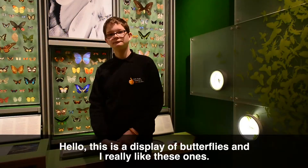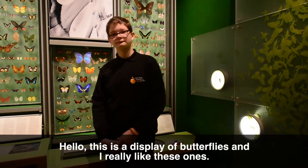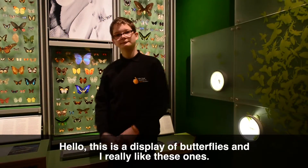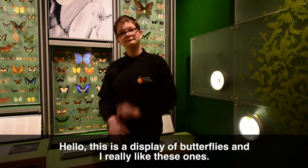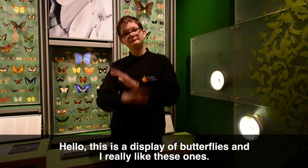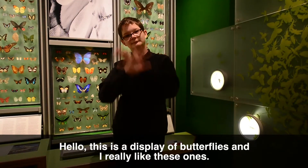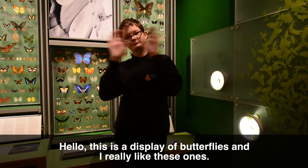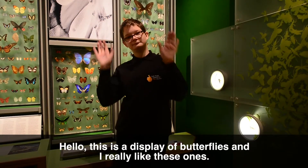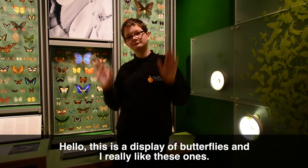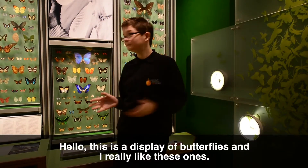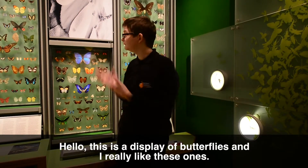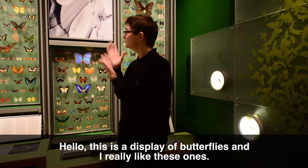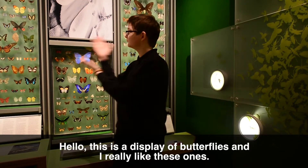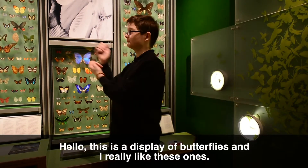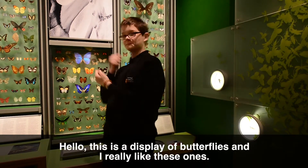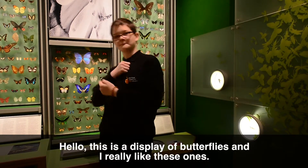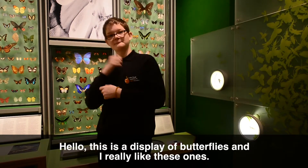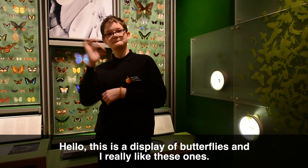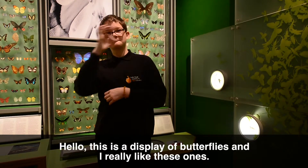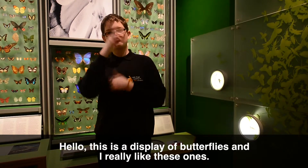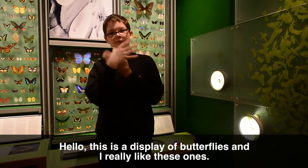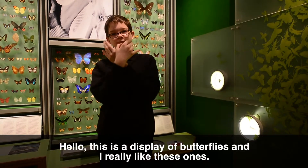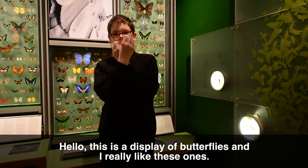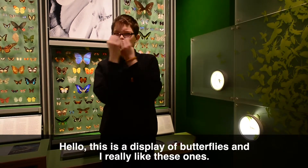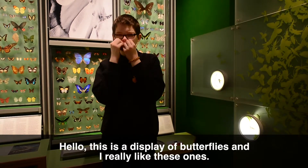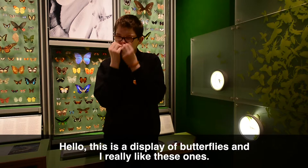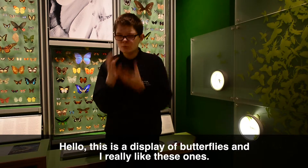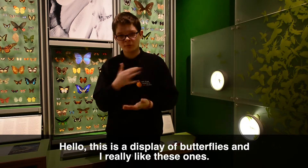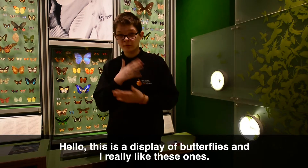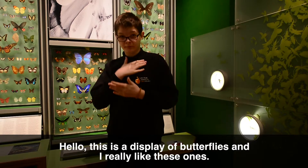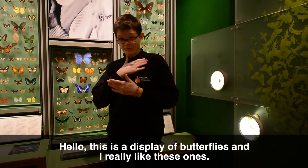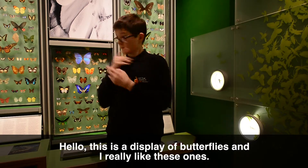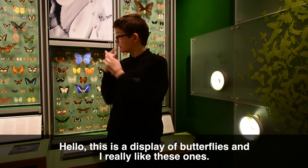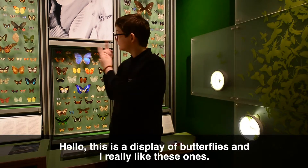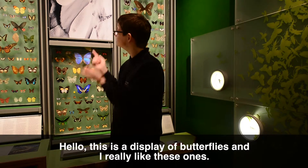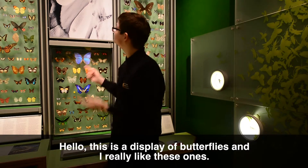Hello! This is a display of butterflies and I really like these ones.